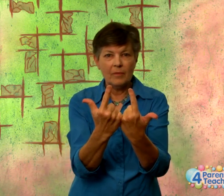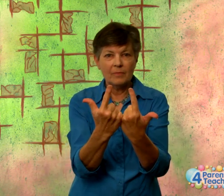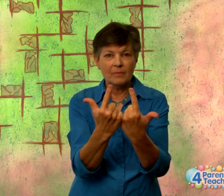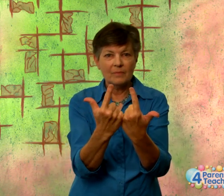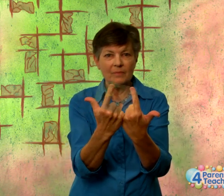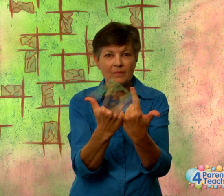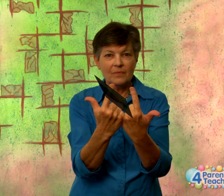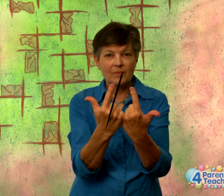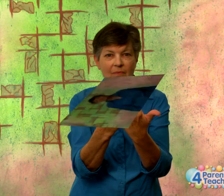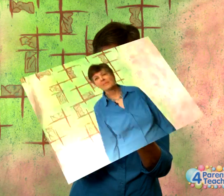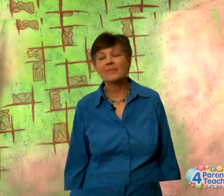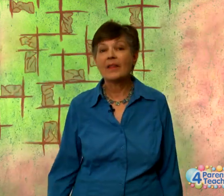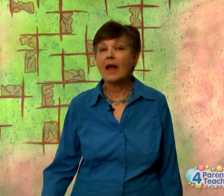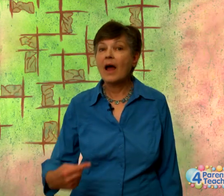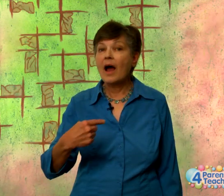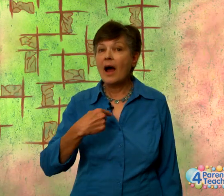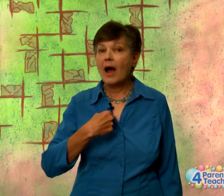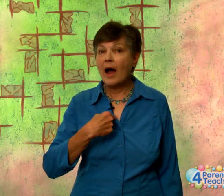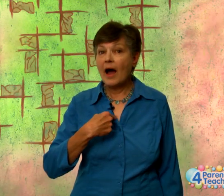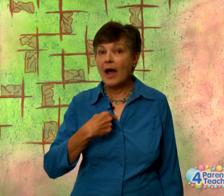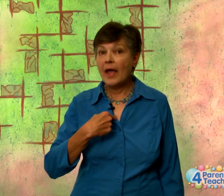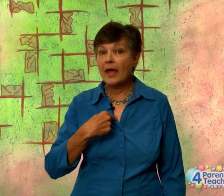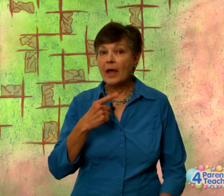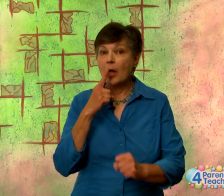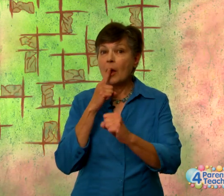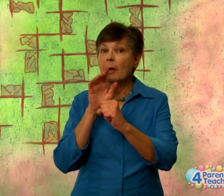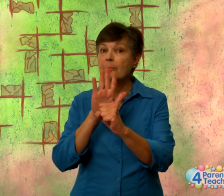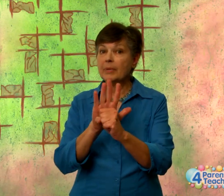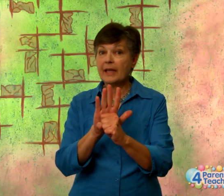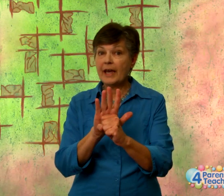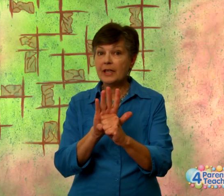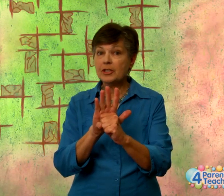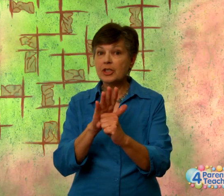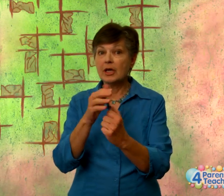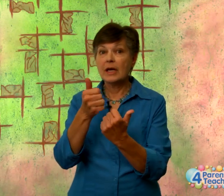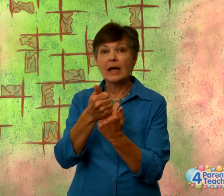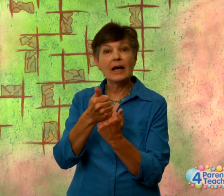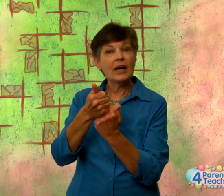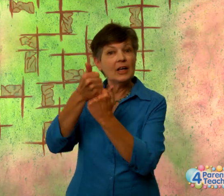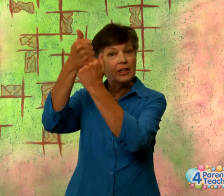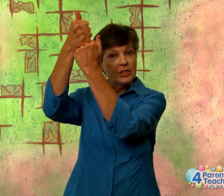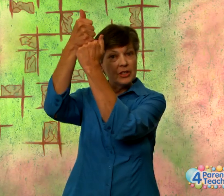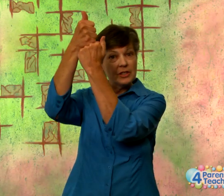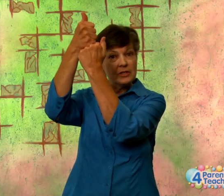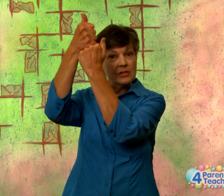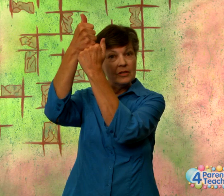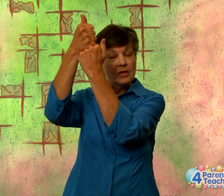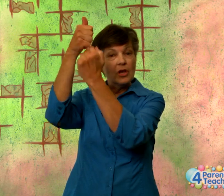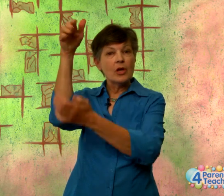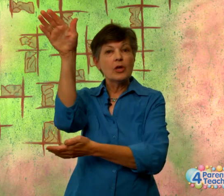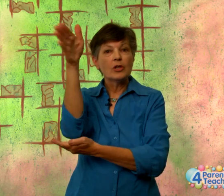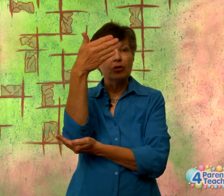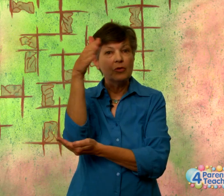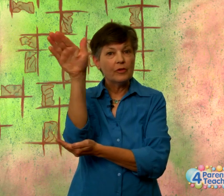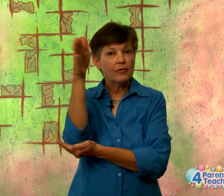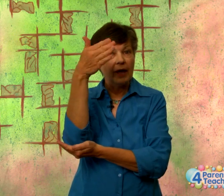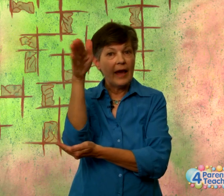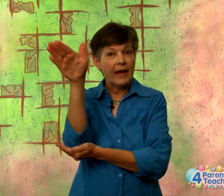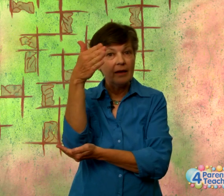I pledge allegiance to the flag